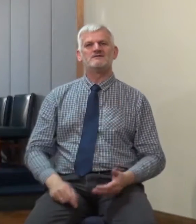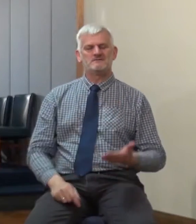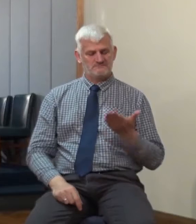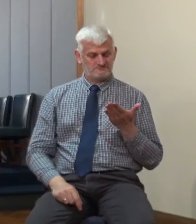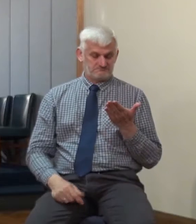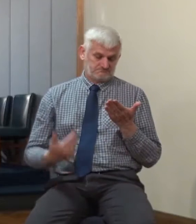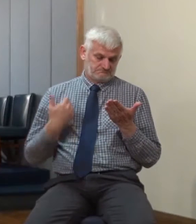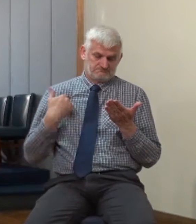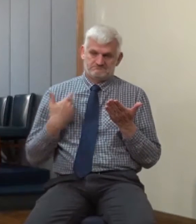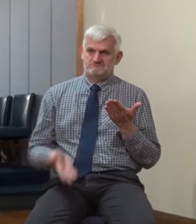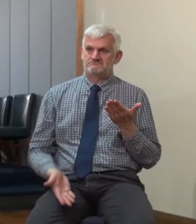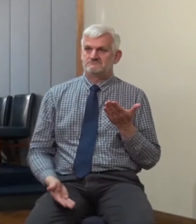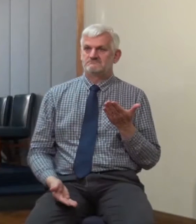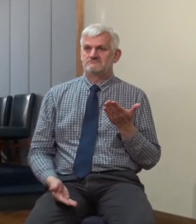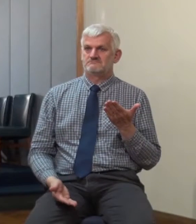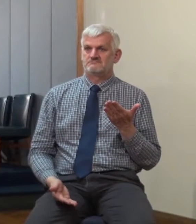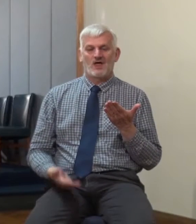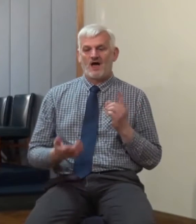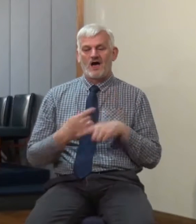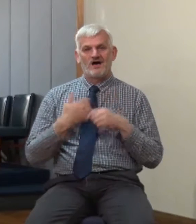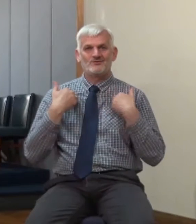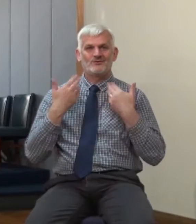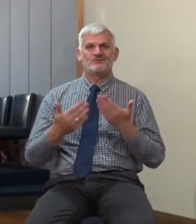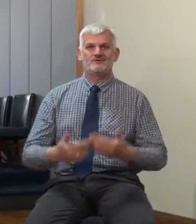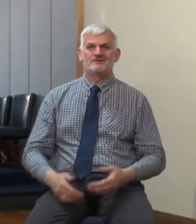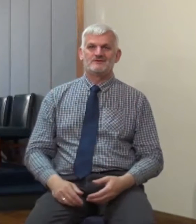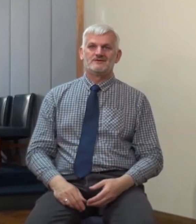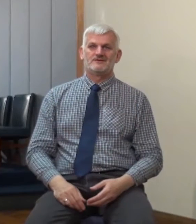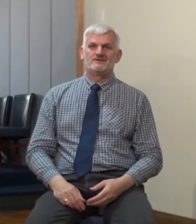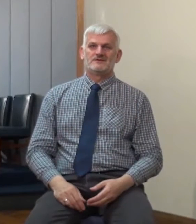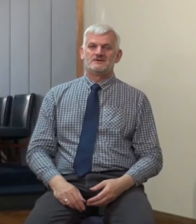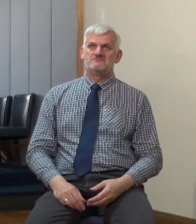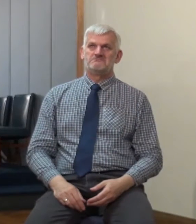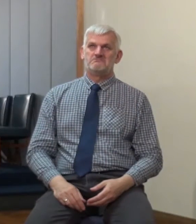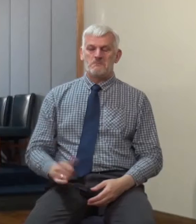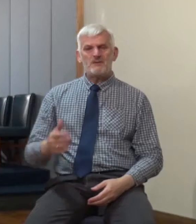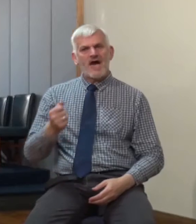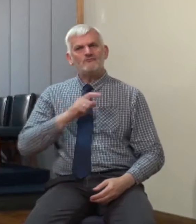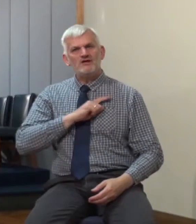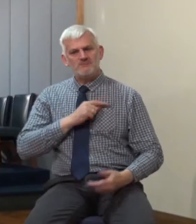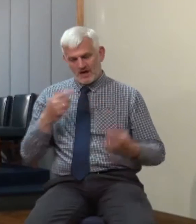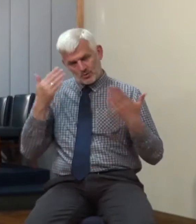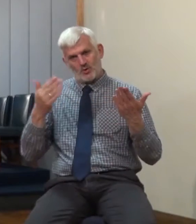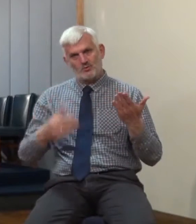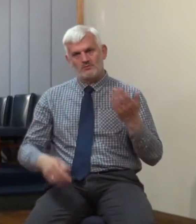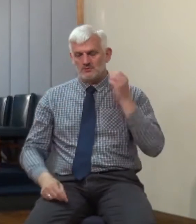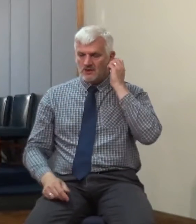more scientific age. Perhaps there's good reason for it that I've missed, that the Lord begins with defense of the